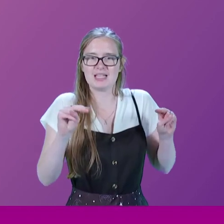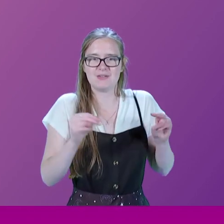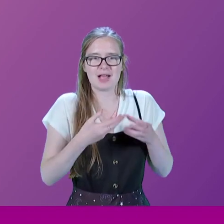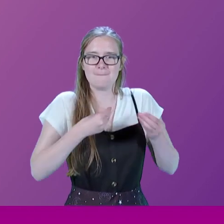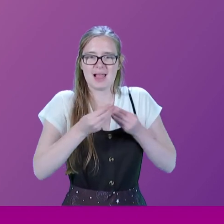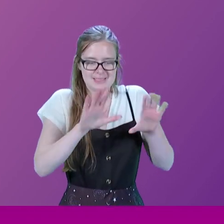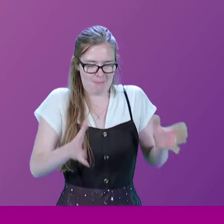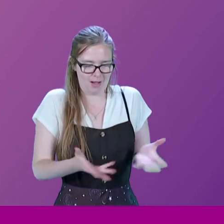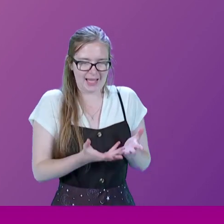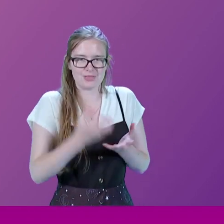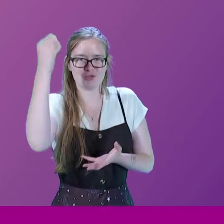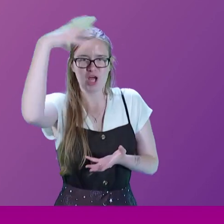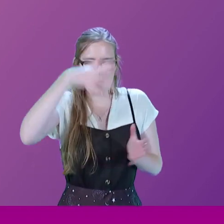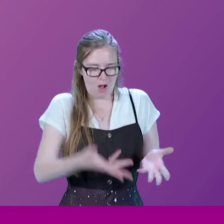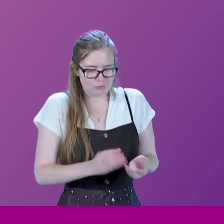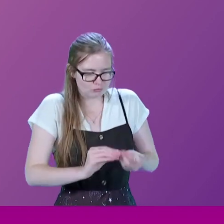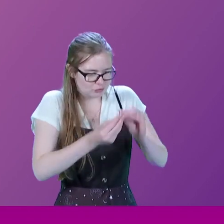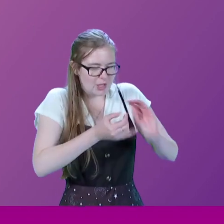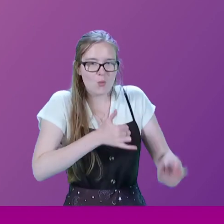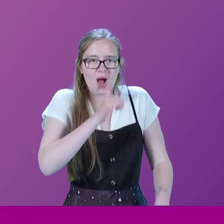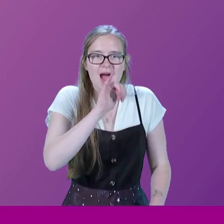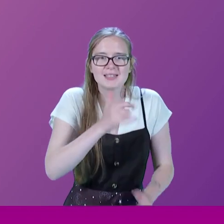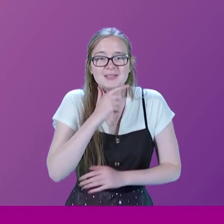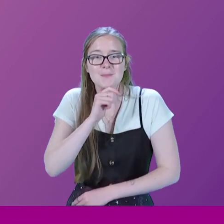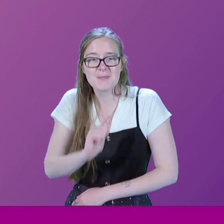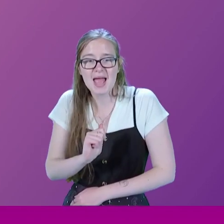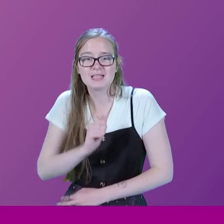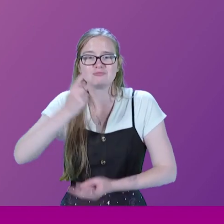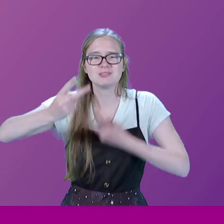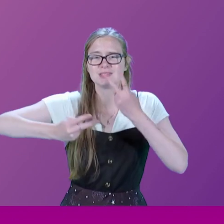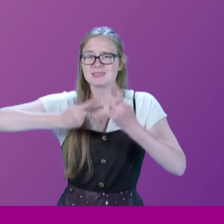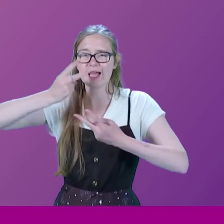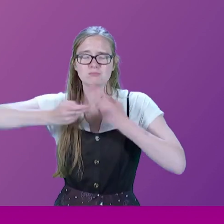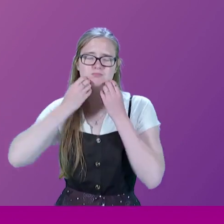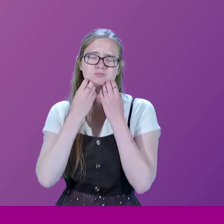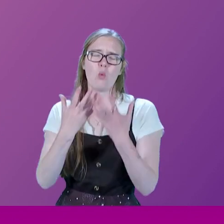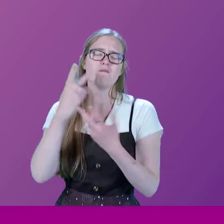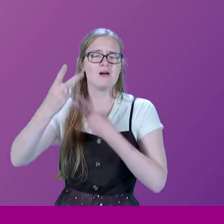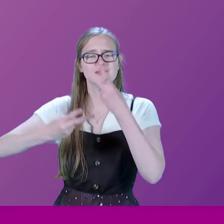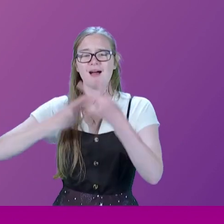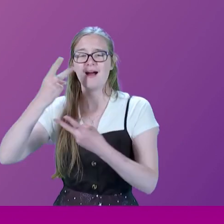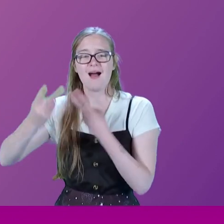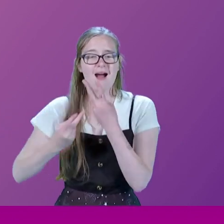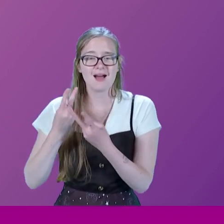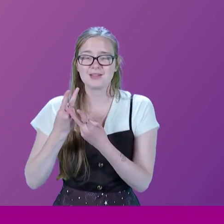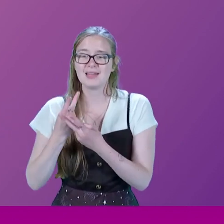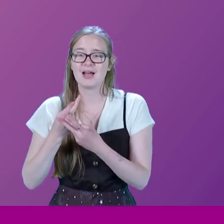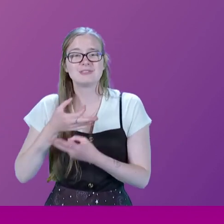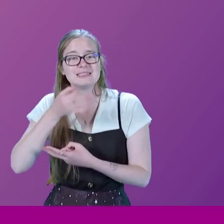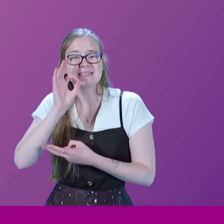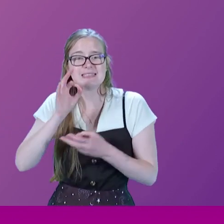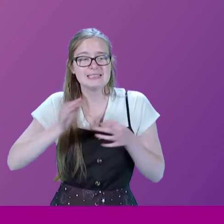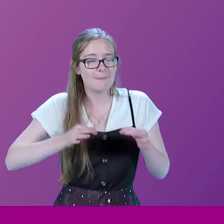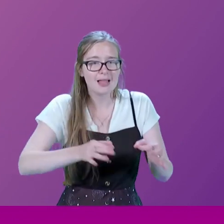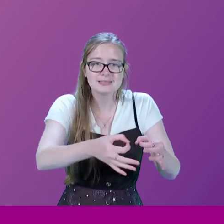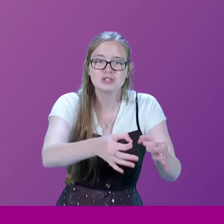the shower where they're making wine. The men, in particular, sing wonderfully. There are tea plantations and